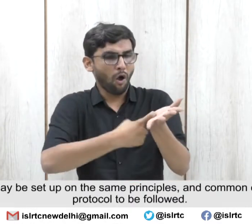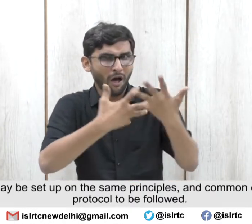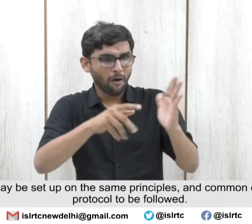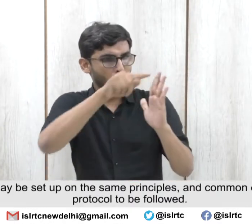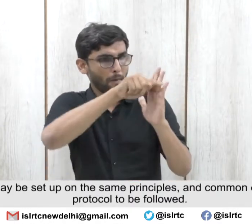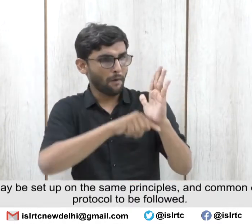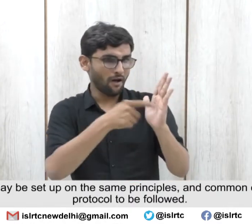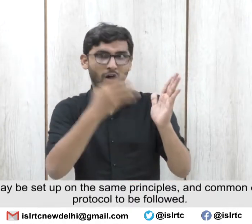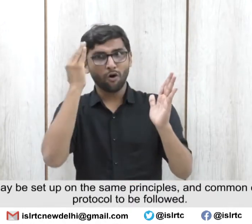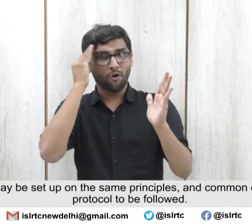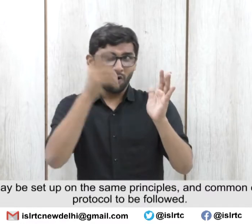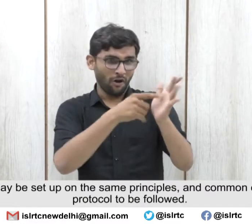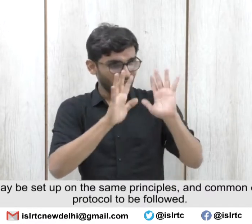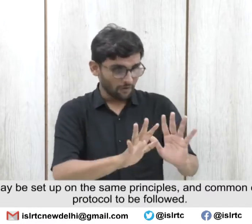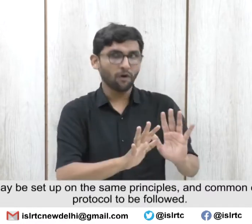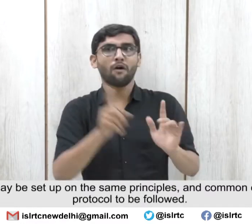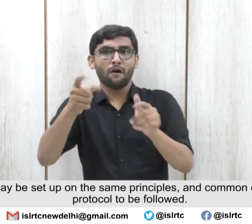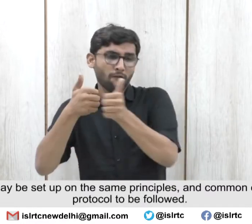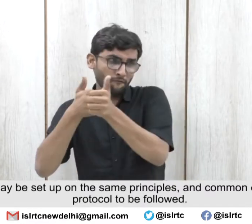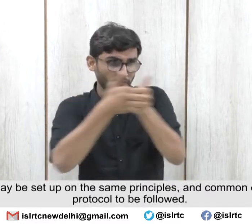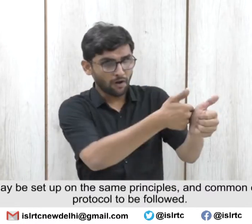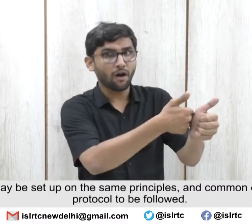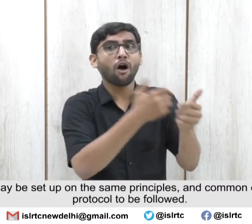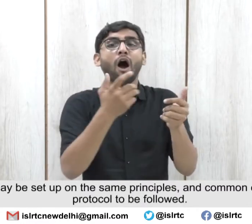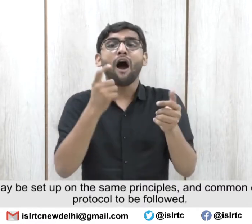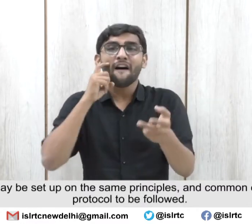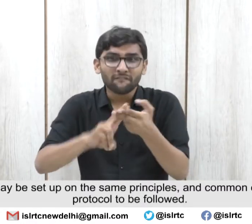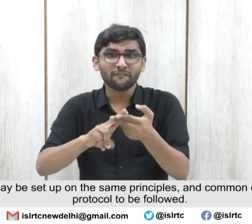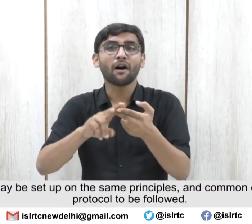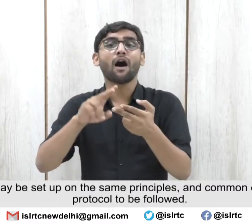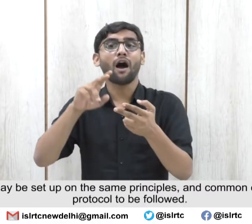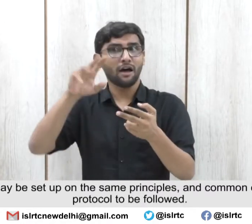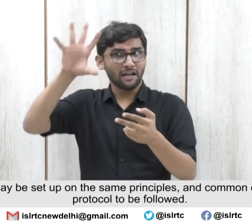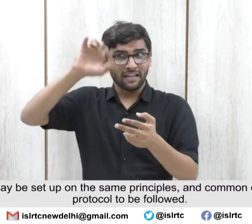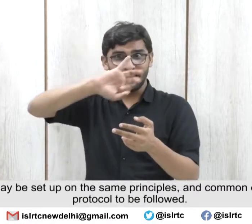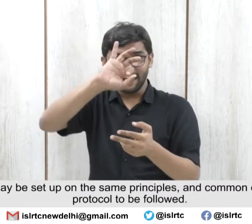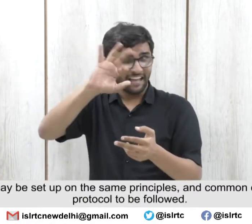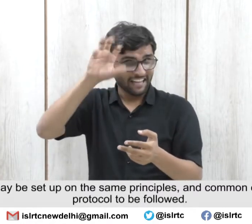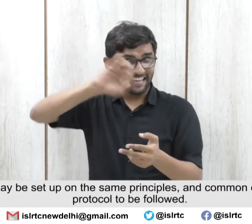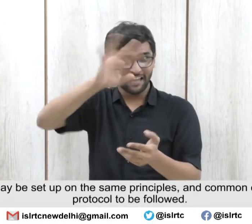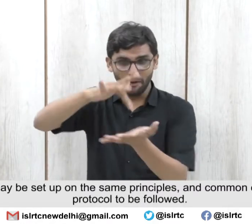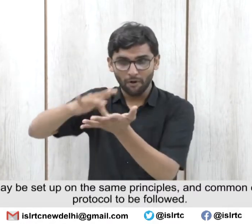and common early intervention protocol to be followed.